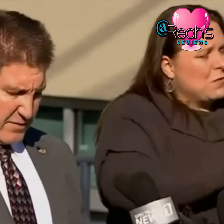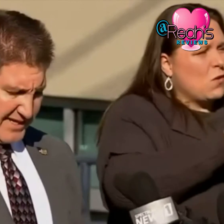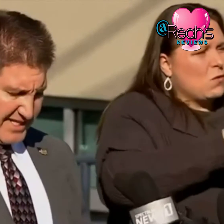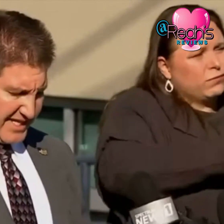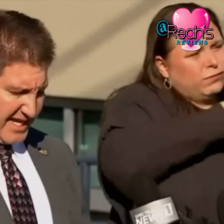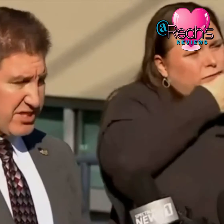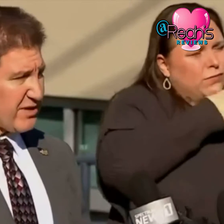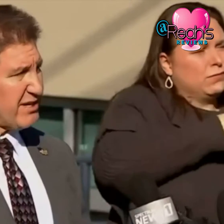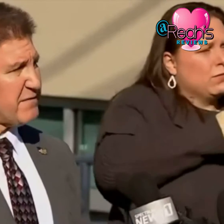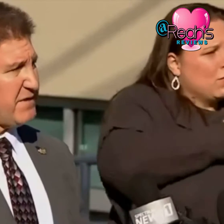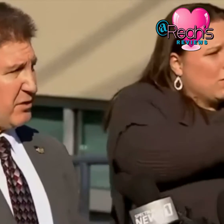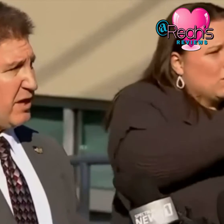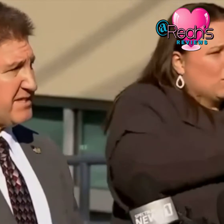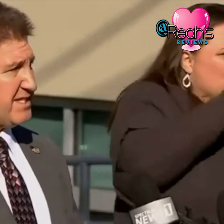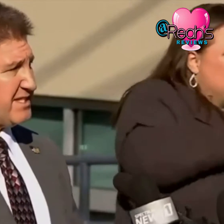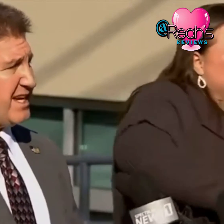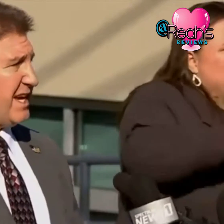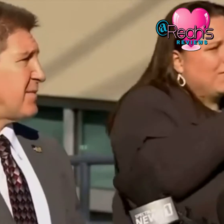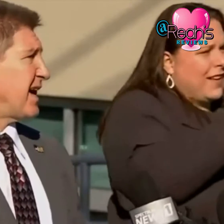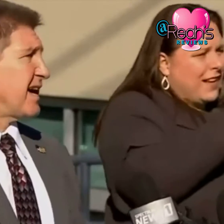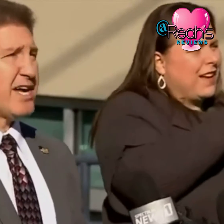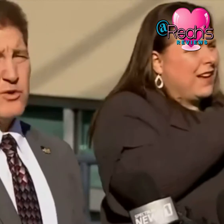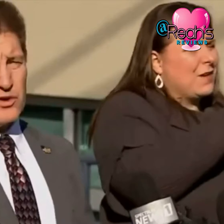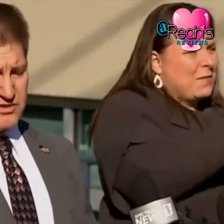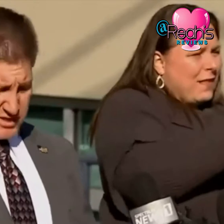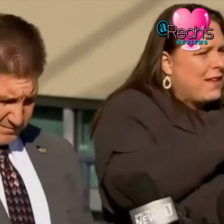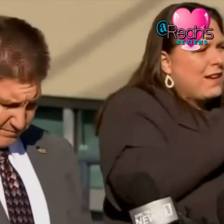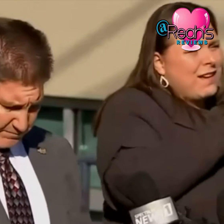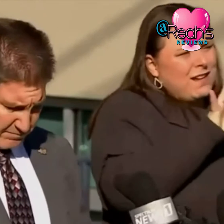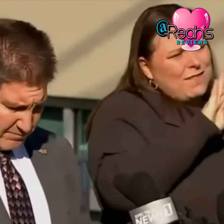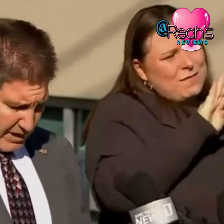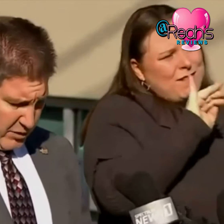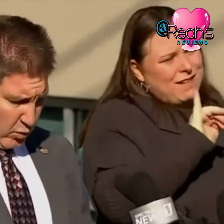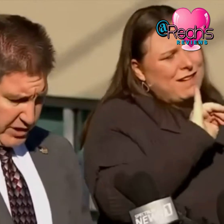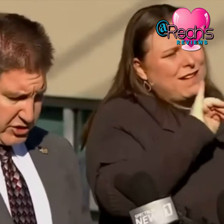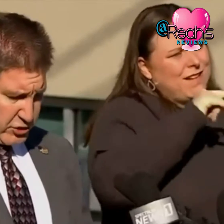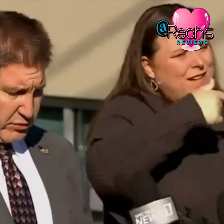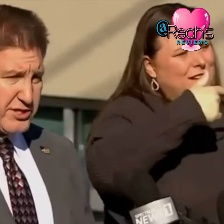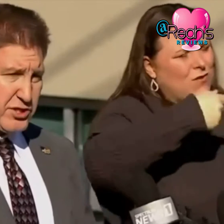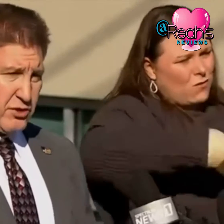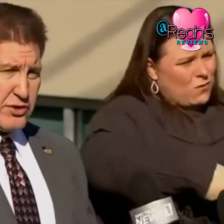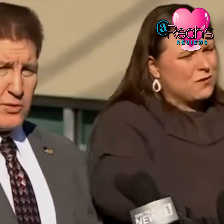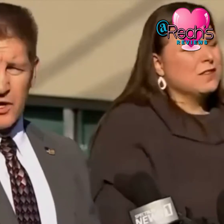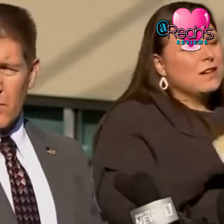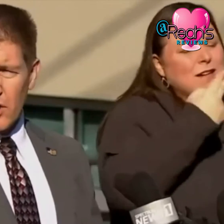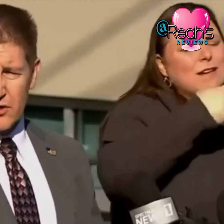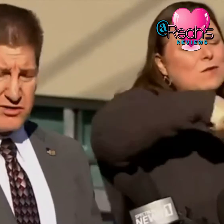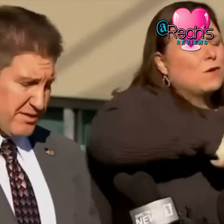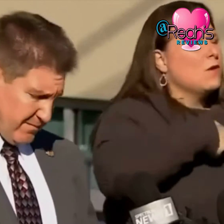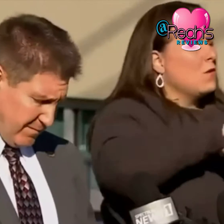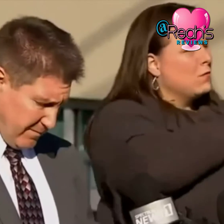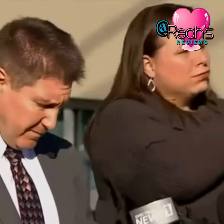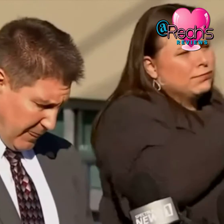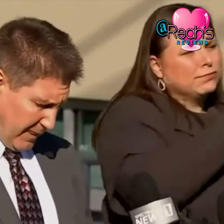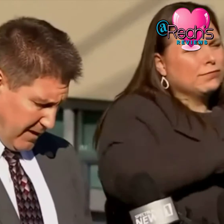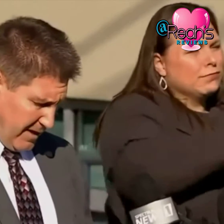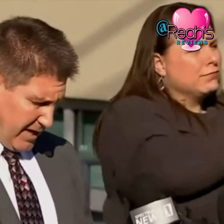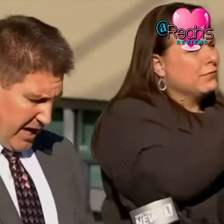from at least eight surrounding field offices and FBI headquarters they're working shoulder to shoulder with our partners